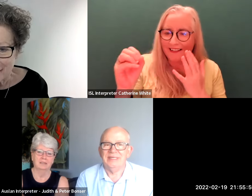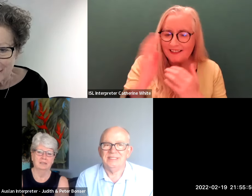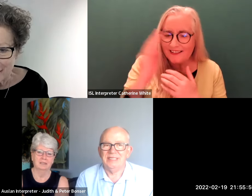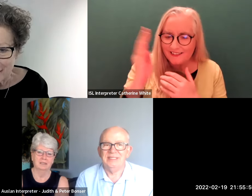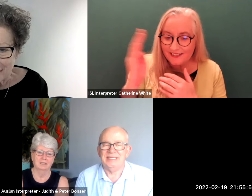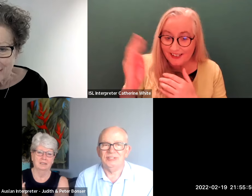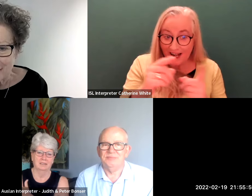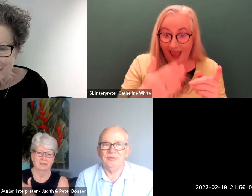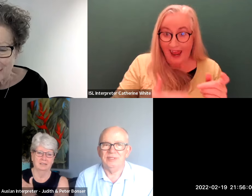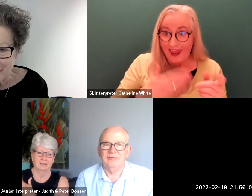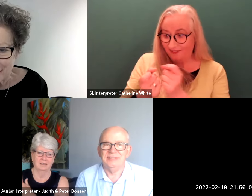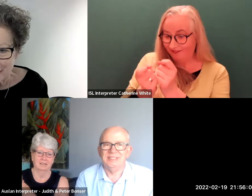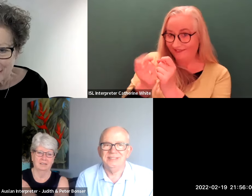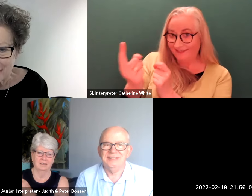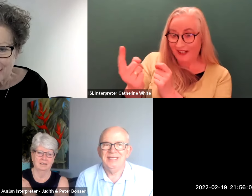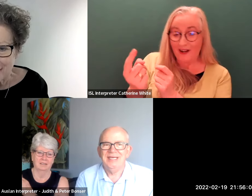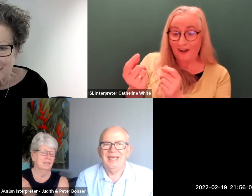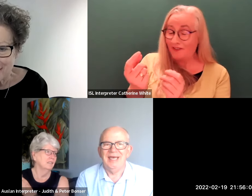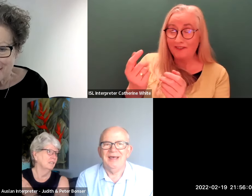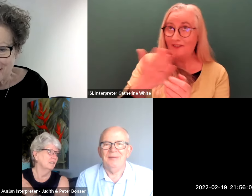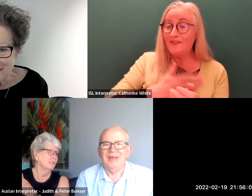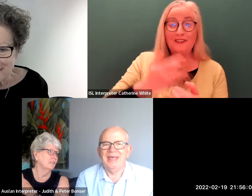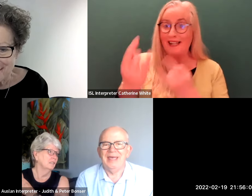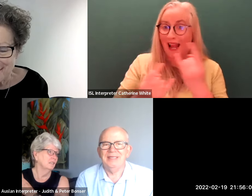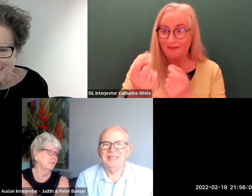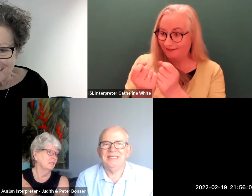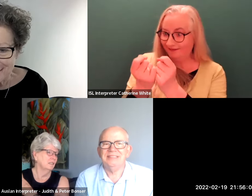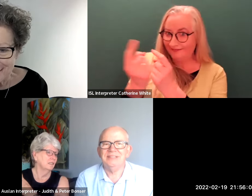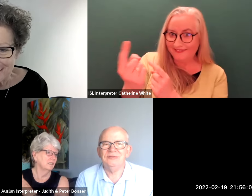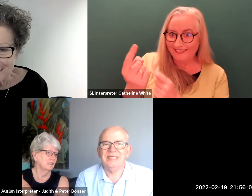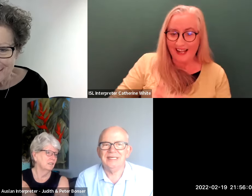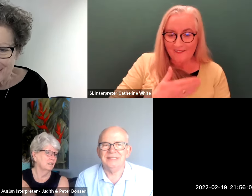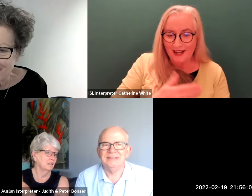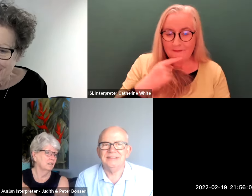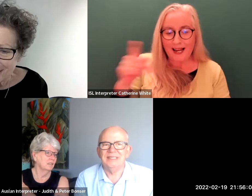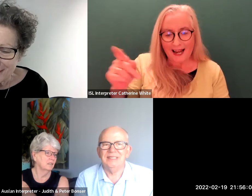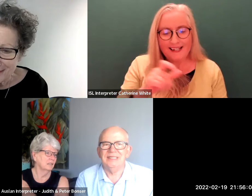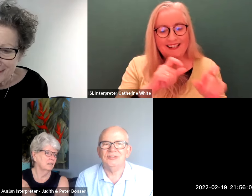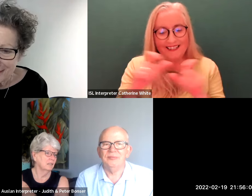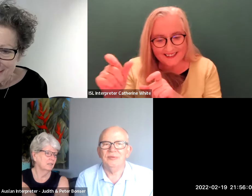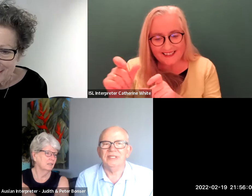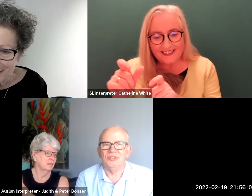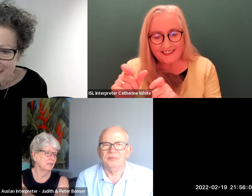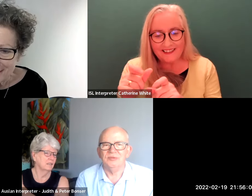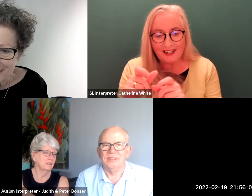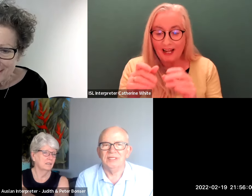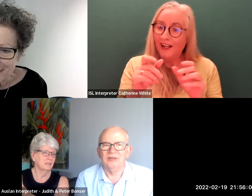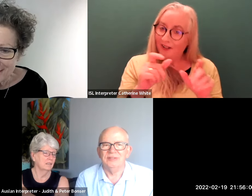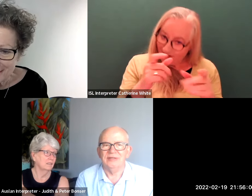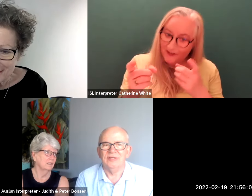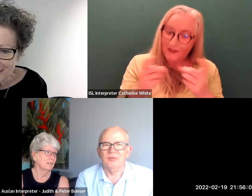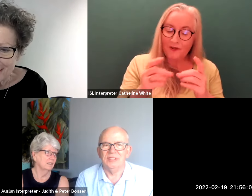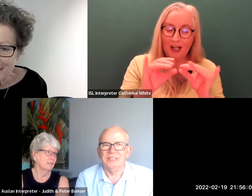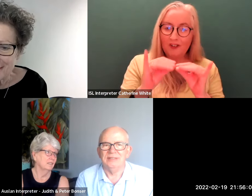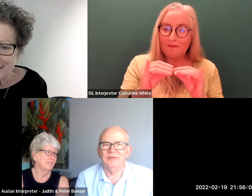far from us here that's just pure coincidence um and he still does little interpreting jobs with the